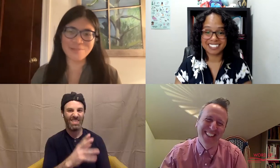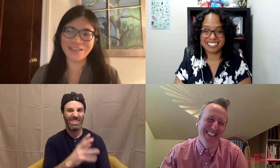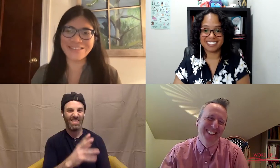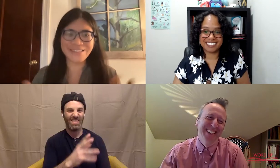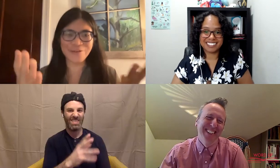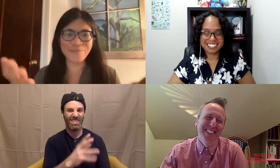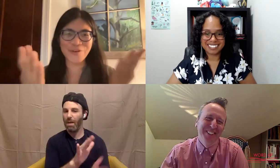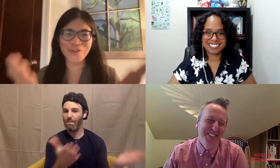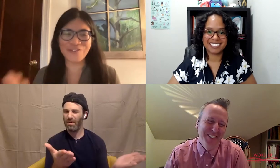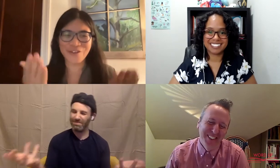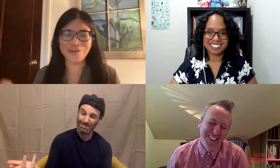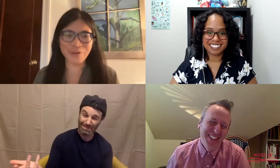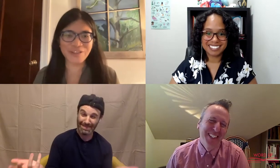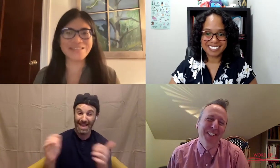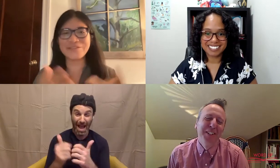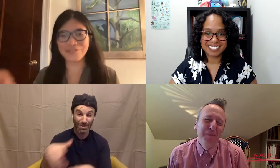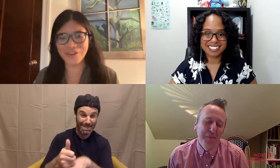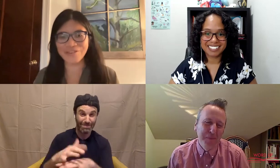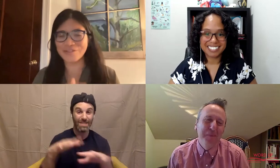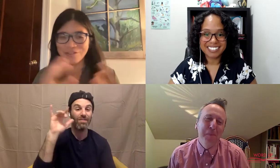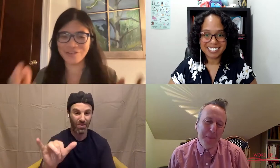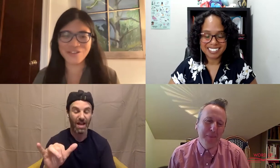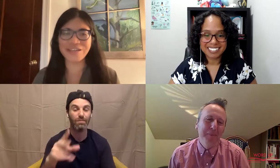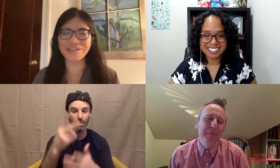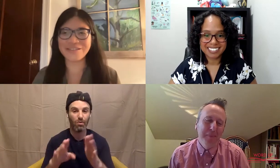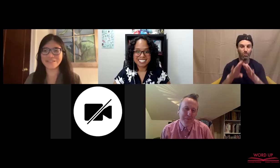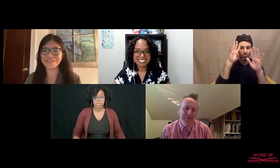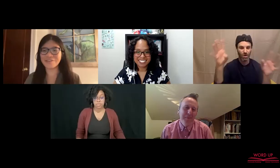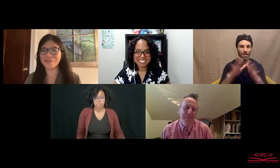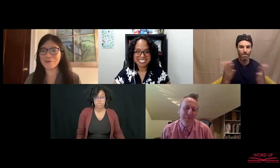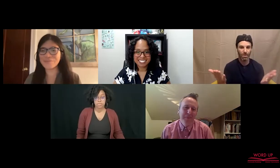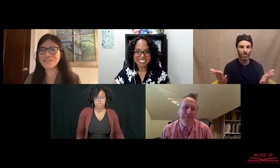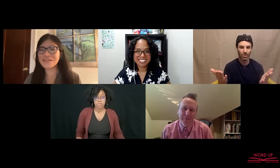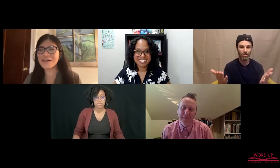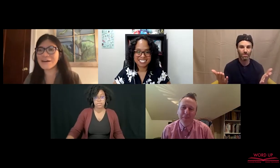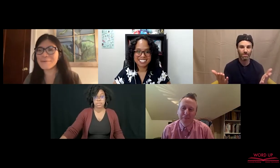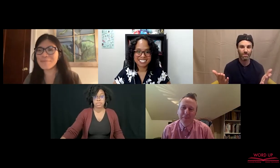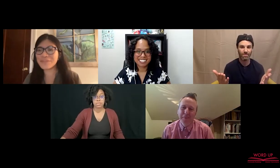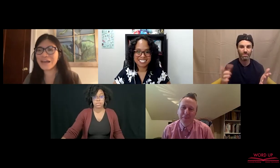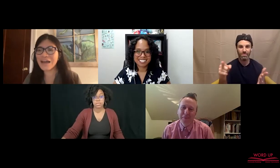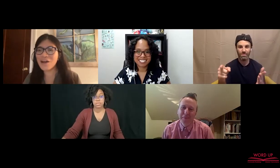space? You know, you both have created books and you, you're educators and other realms. How,